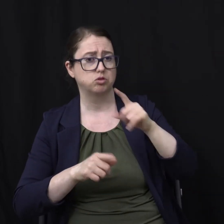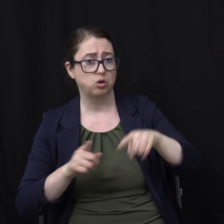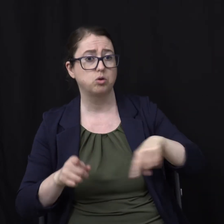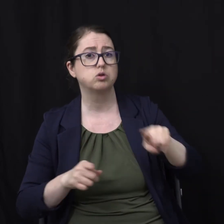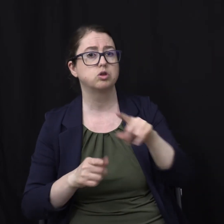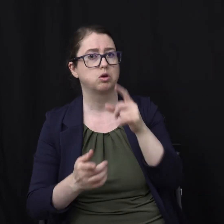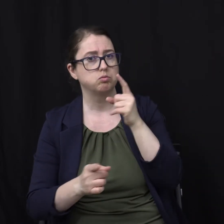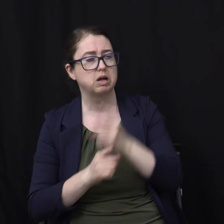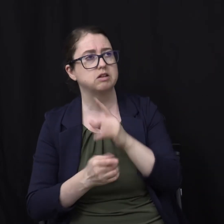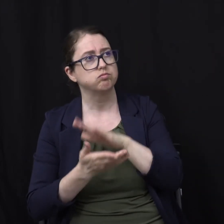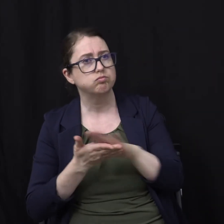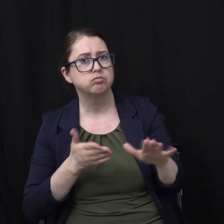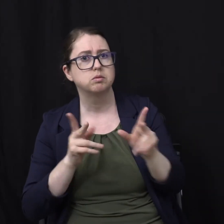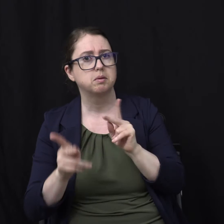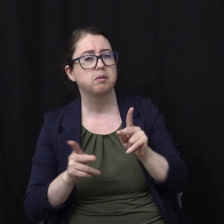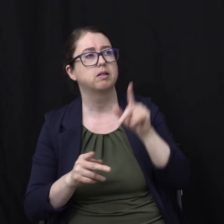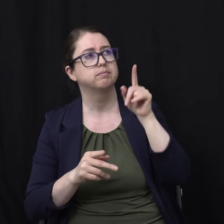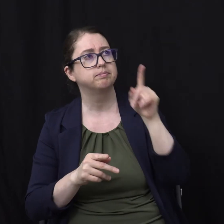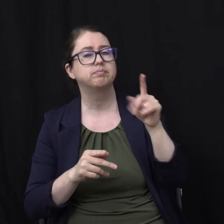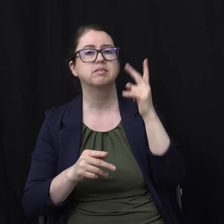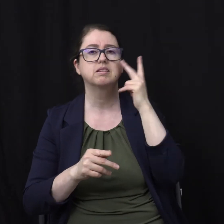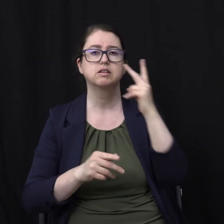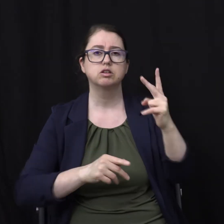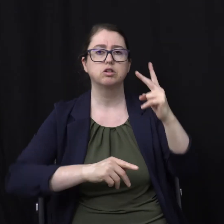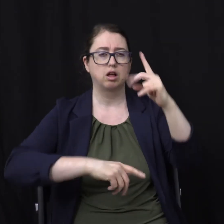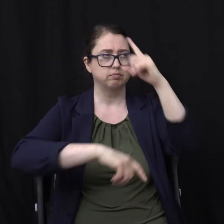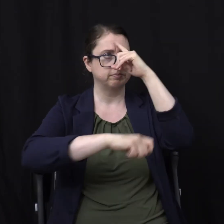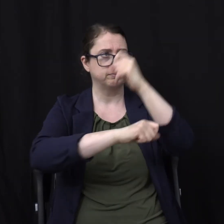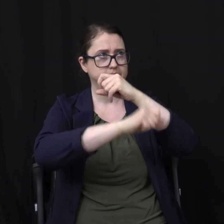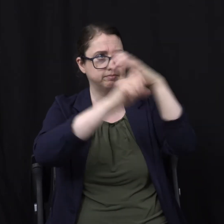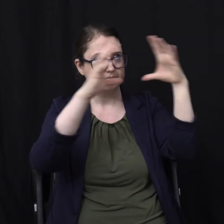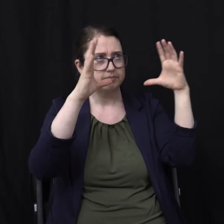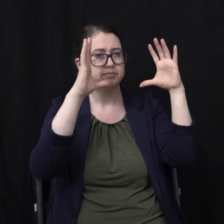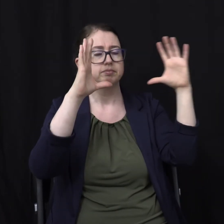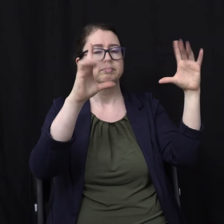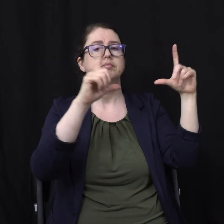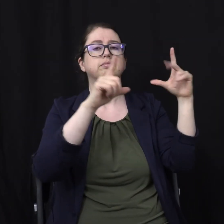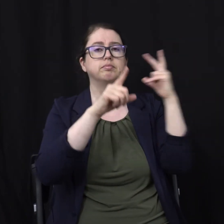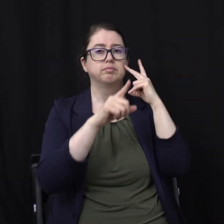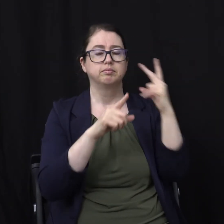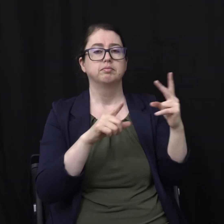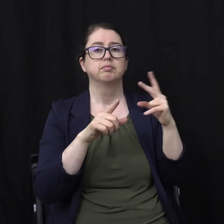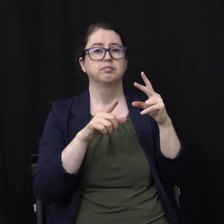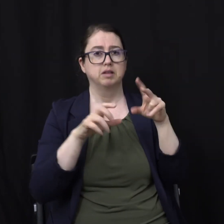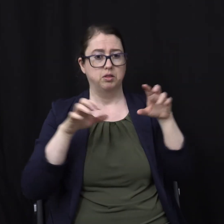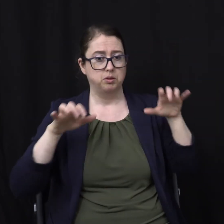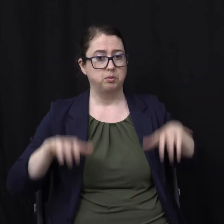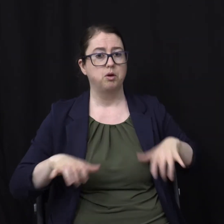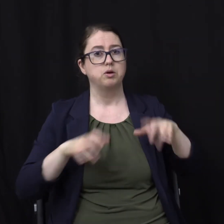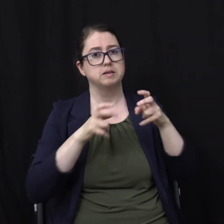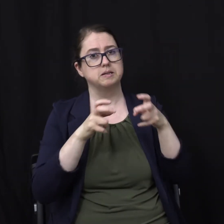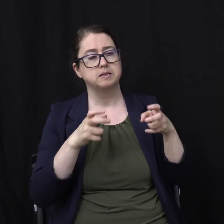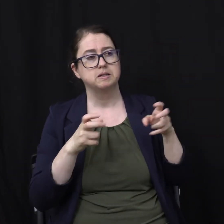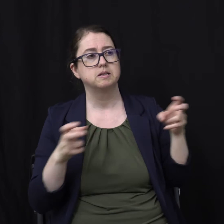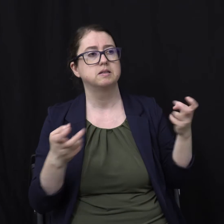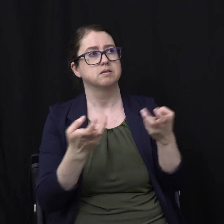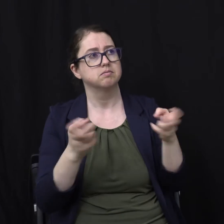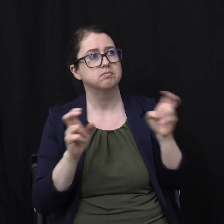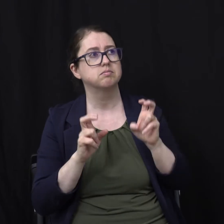Unto them Then I saw the souls Of them that were Beheaded for the witness Of Jesus And for the word of God And which had not Worshipped the beast We'll